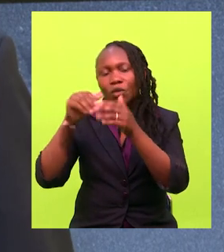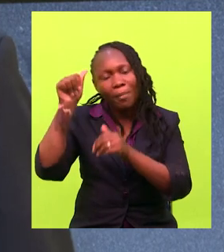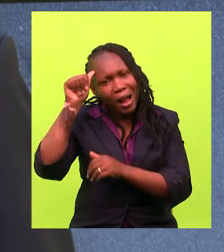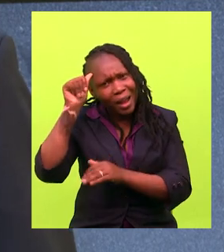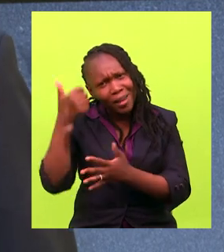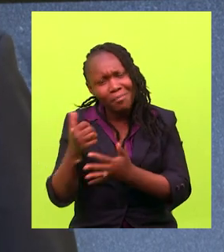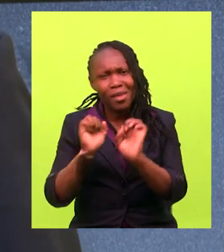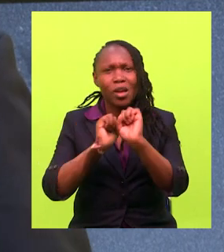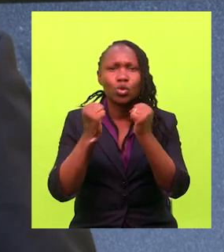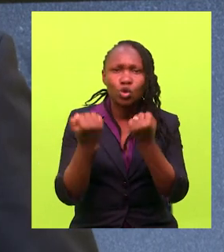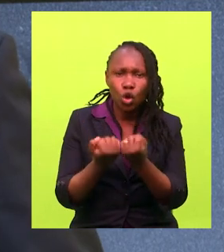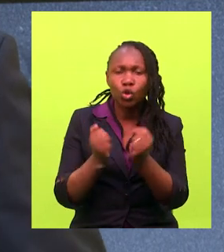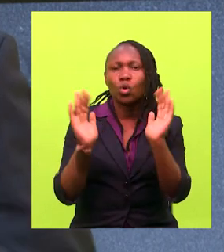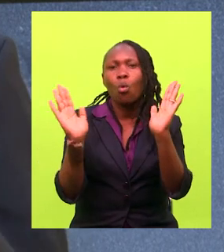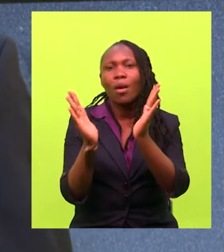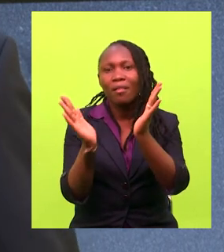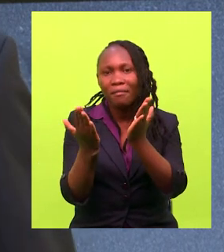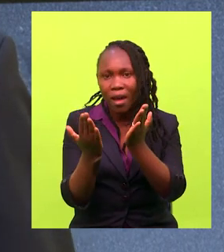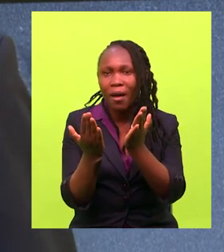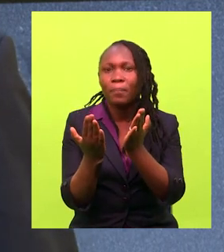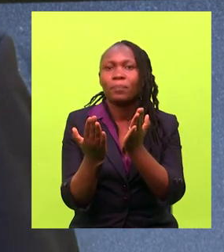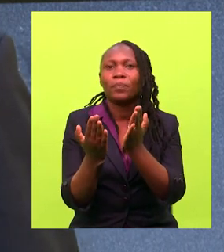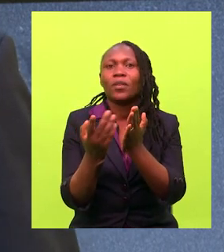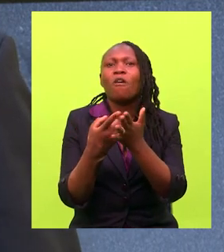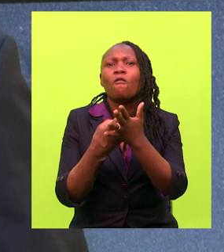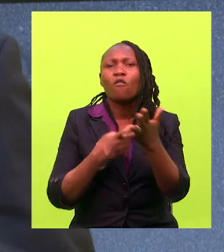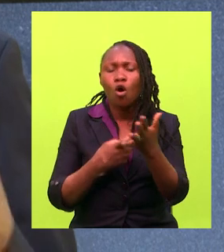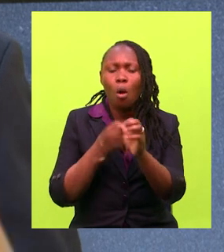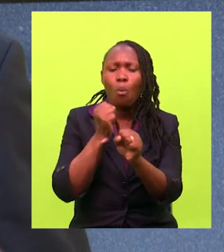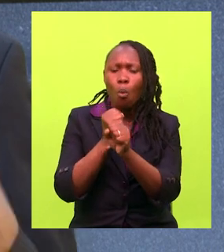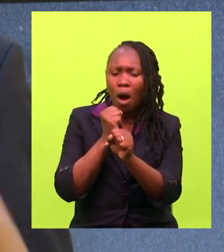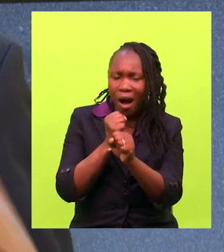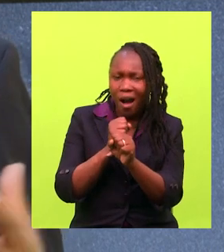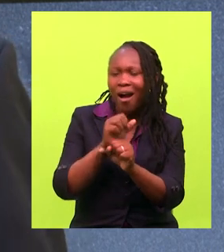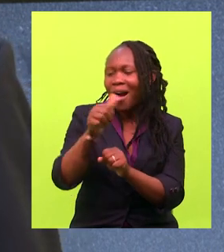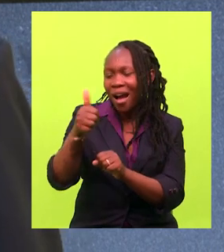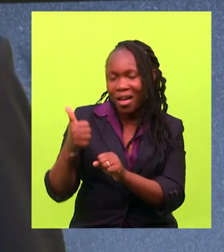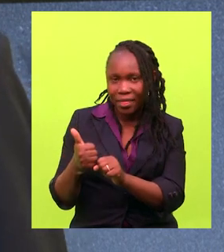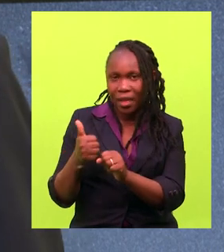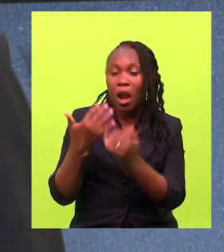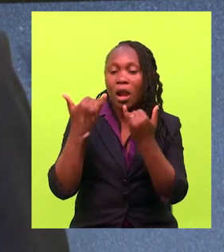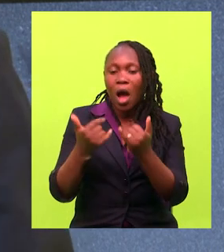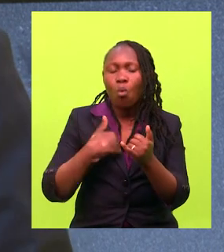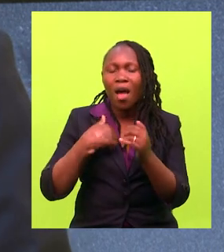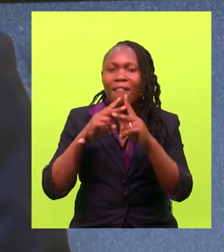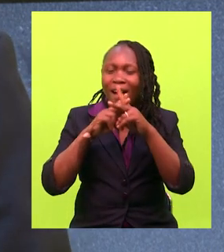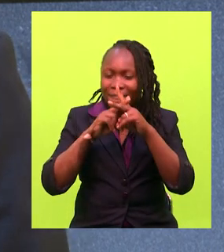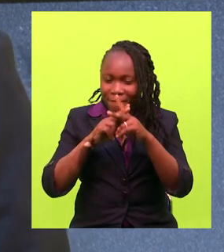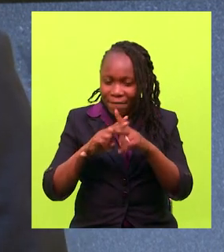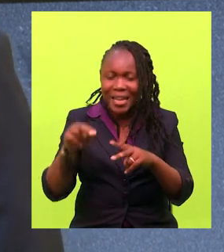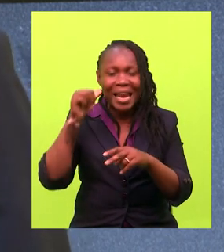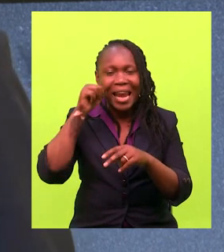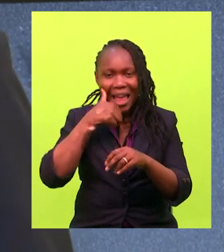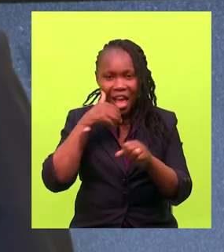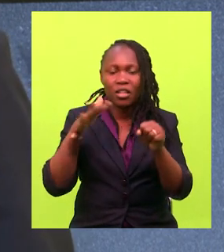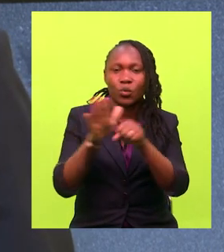from social, from welfare, from the upkeep, careers and all that. And we have come up with a very